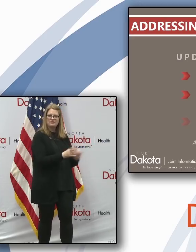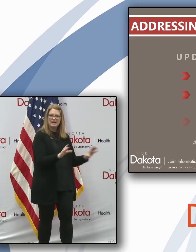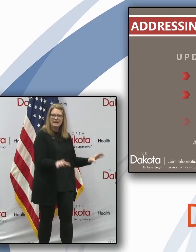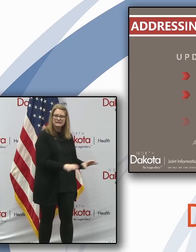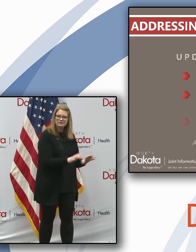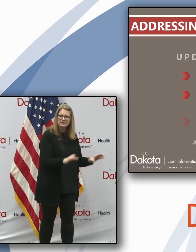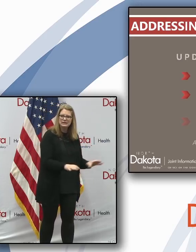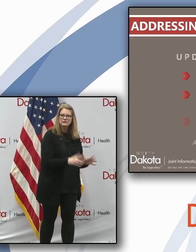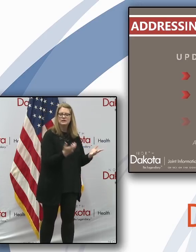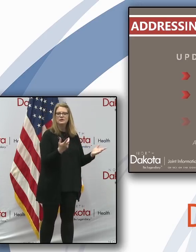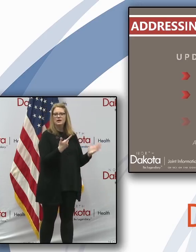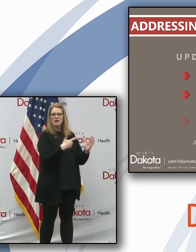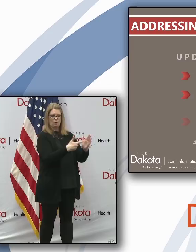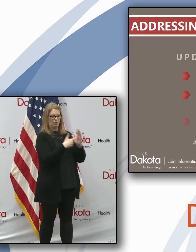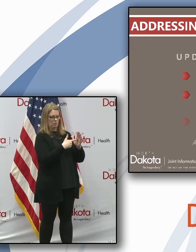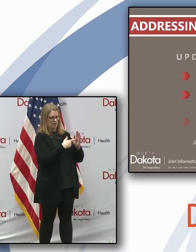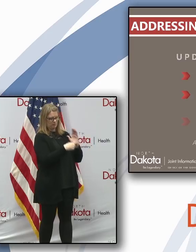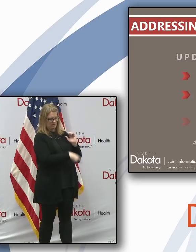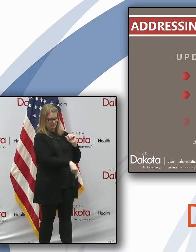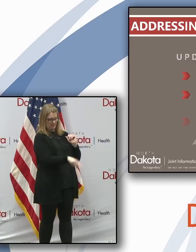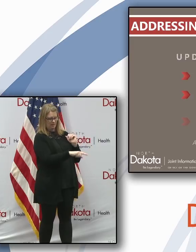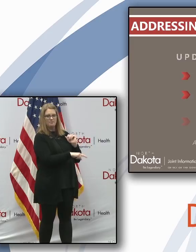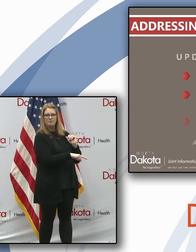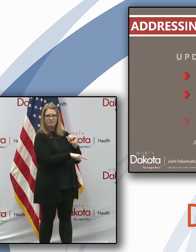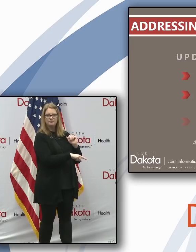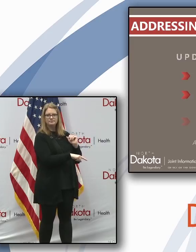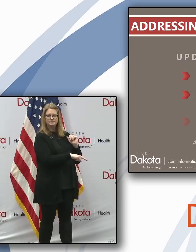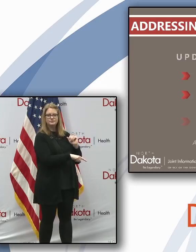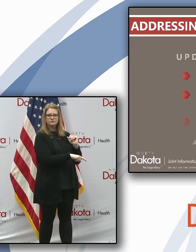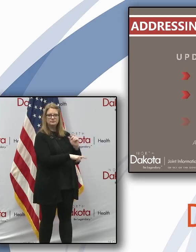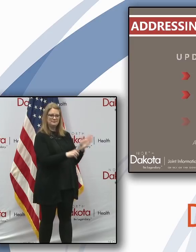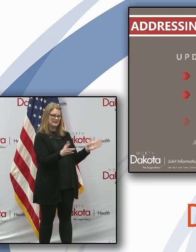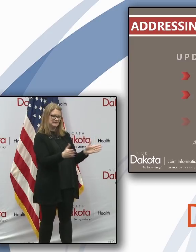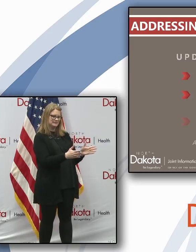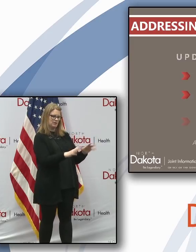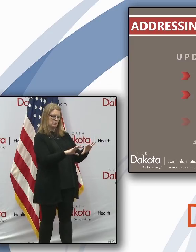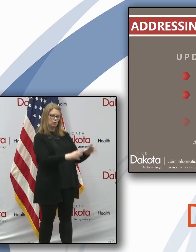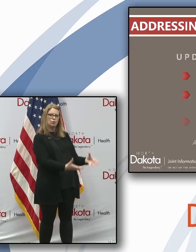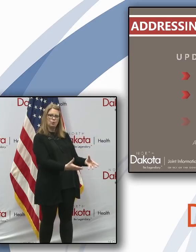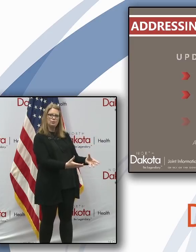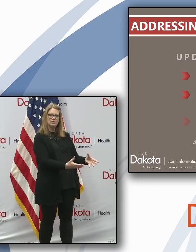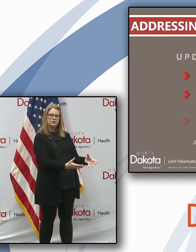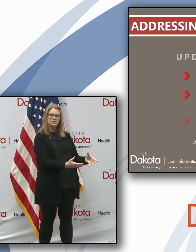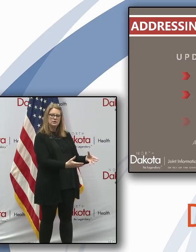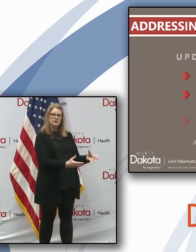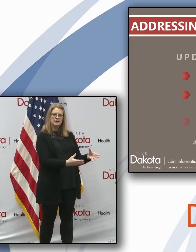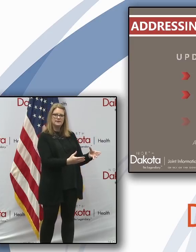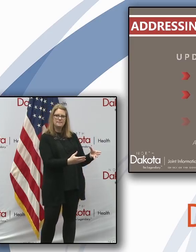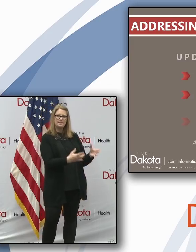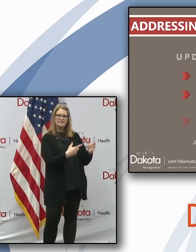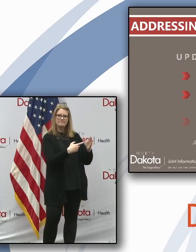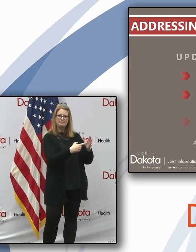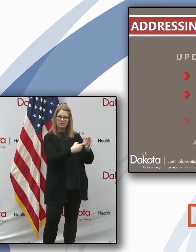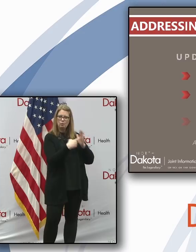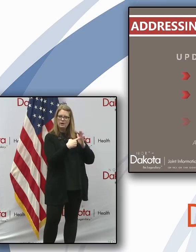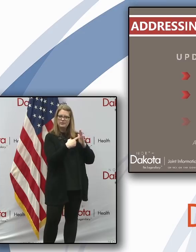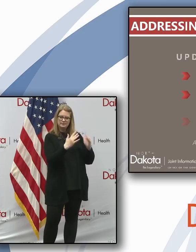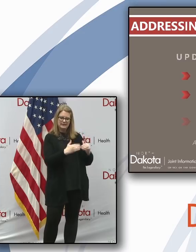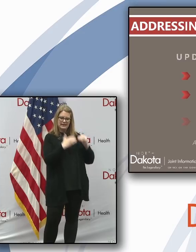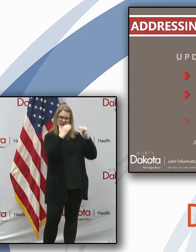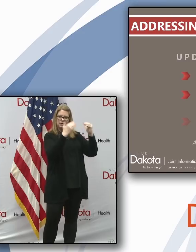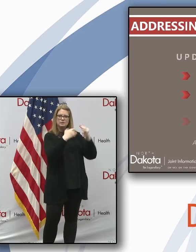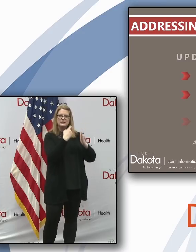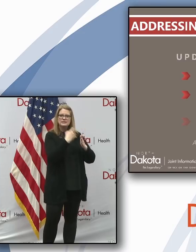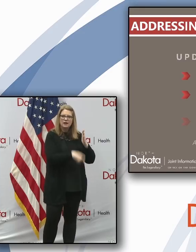requiring them to have in those smaller groups meant essentially that we were requiring them to increase their